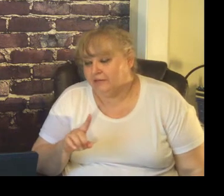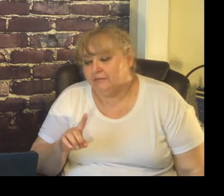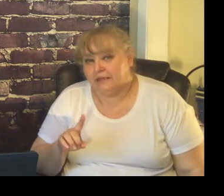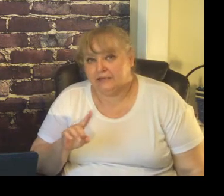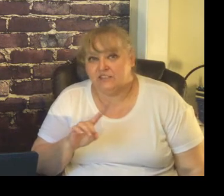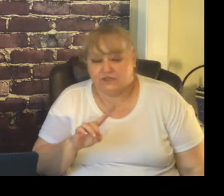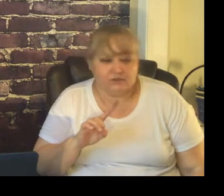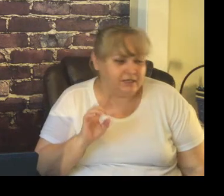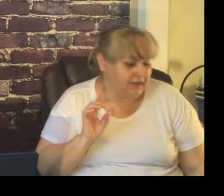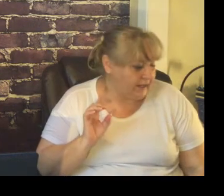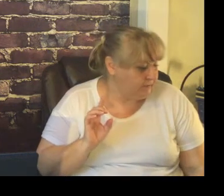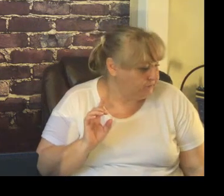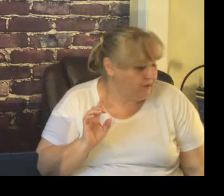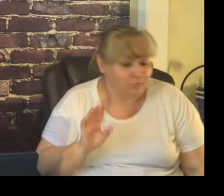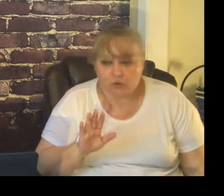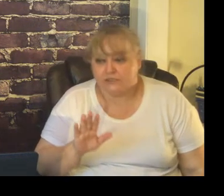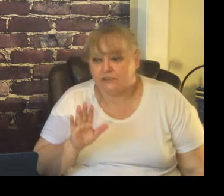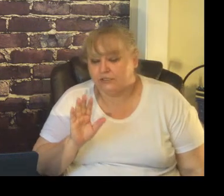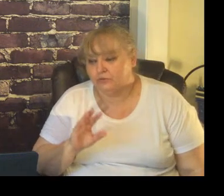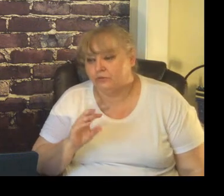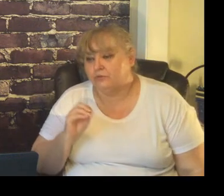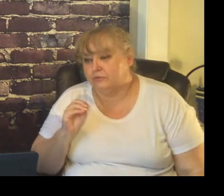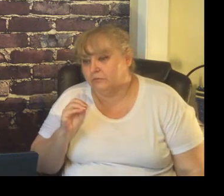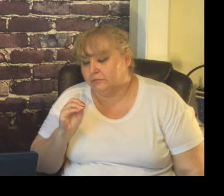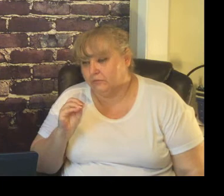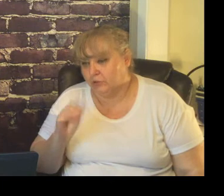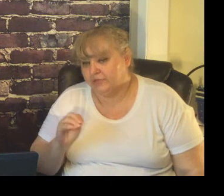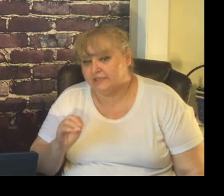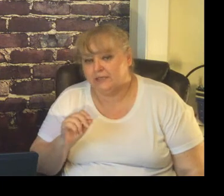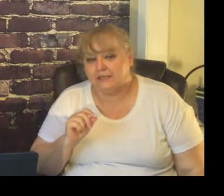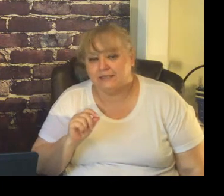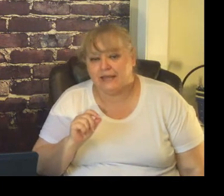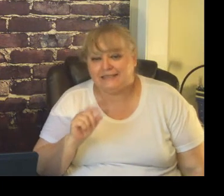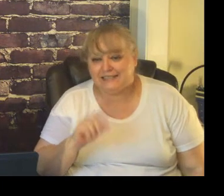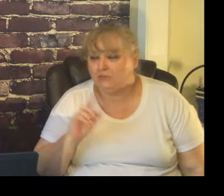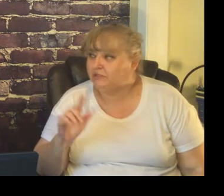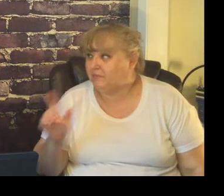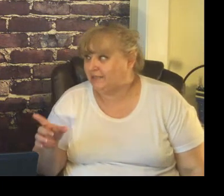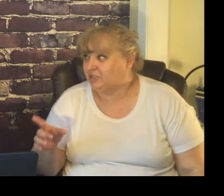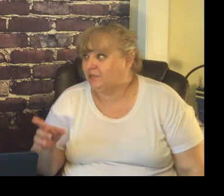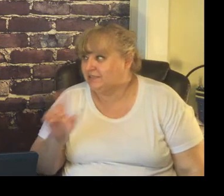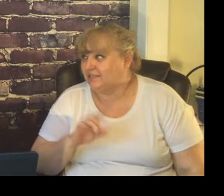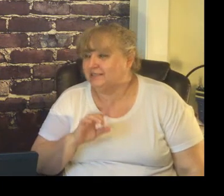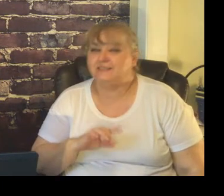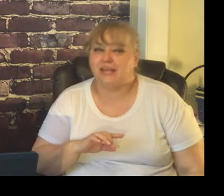that is very important to notice is that discipline management is not the same